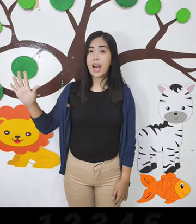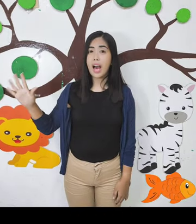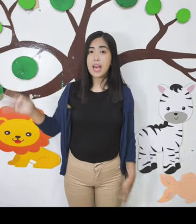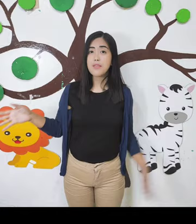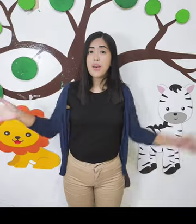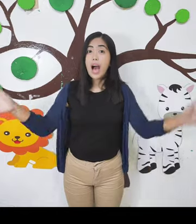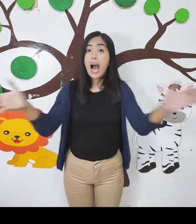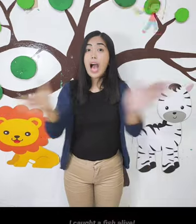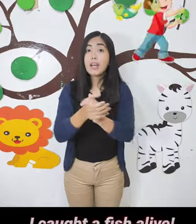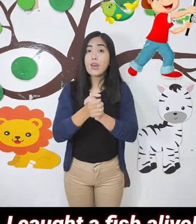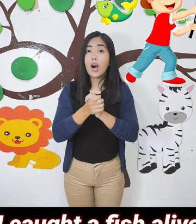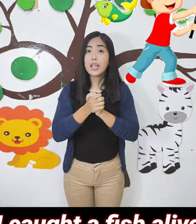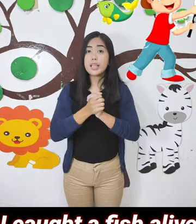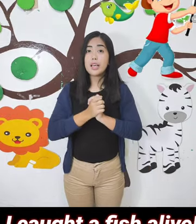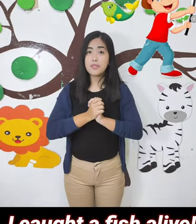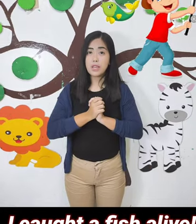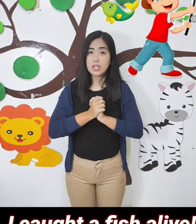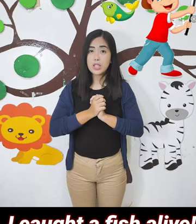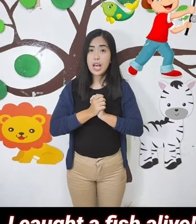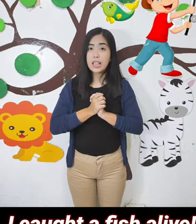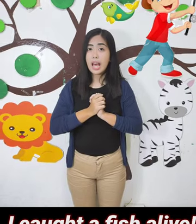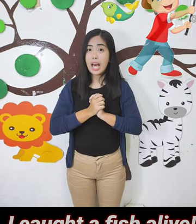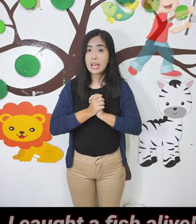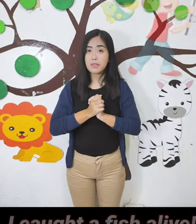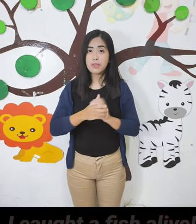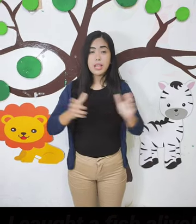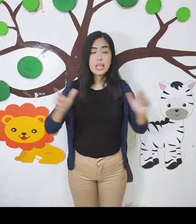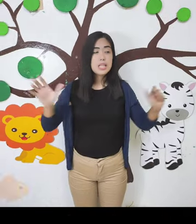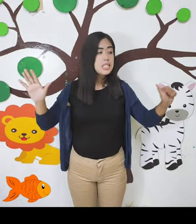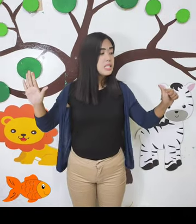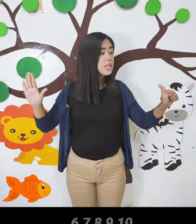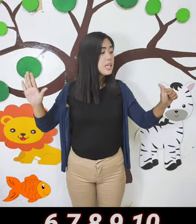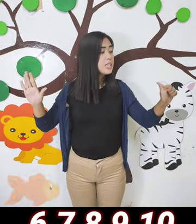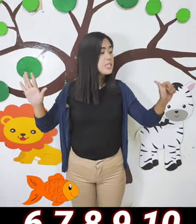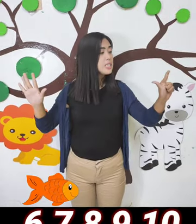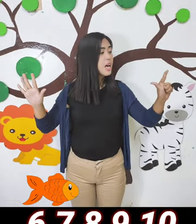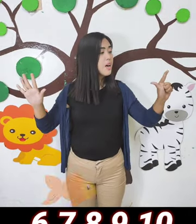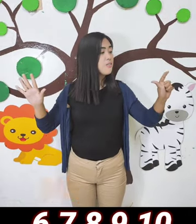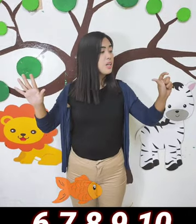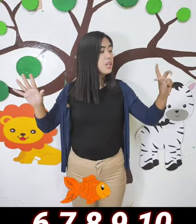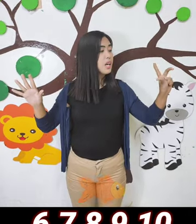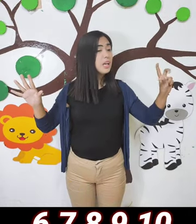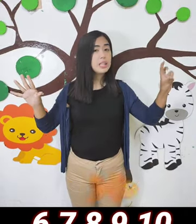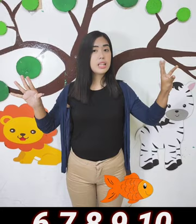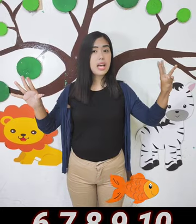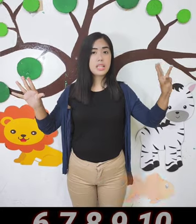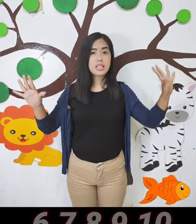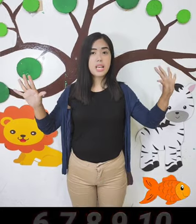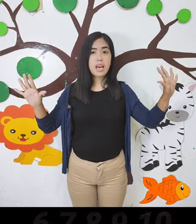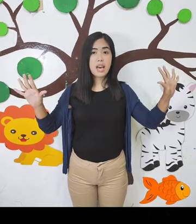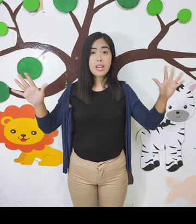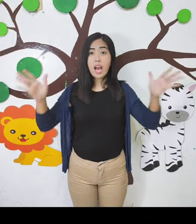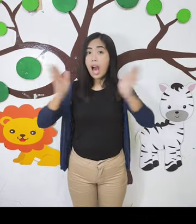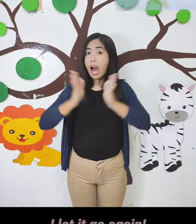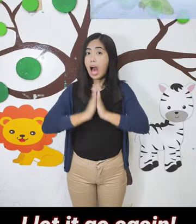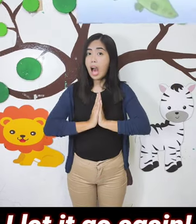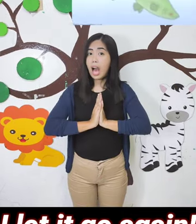5, I caught a fish alive. 1, 4, 6, 7, 8, 9, 10, I